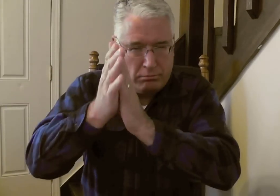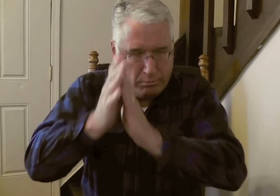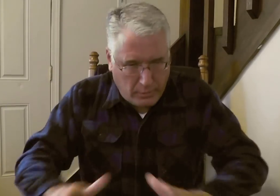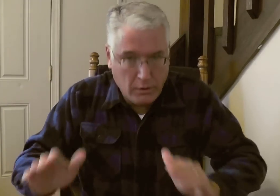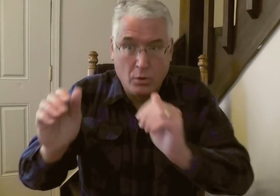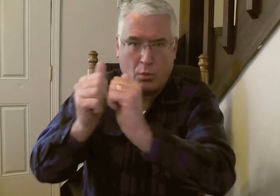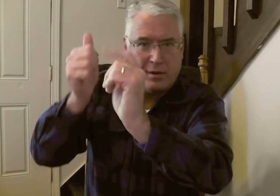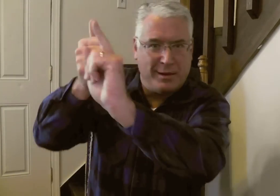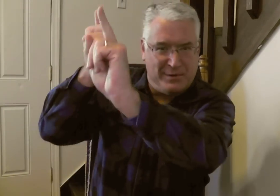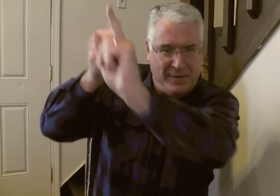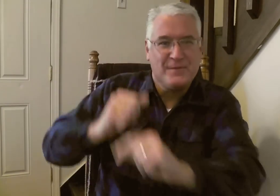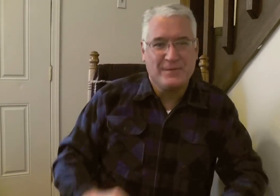into peace with Himself.